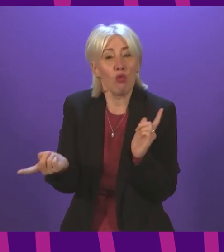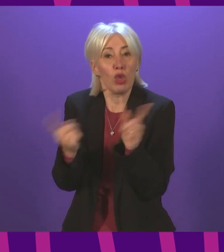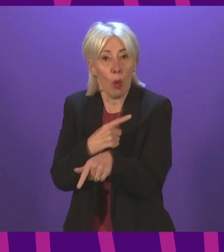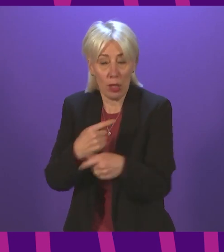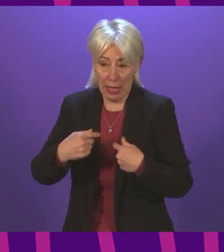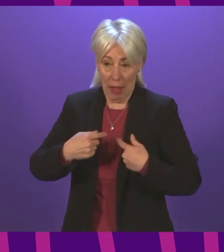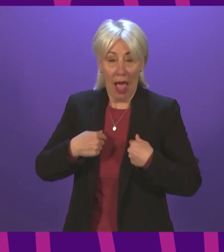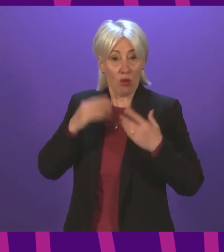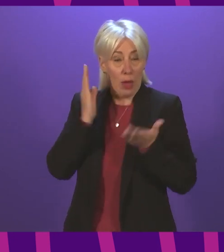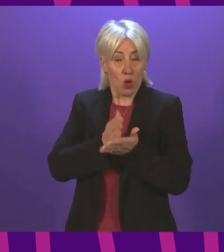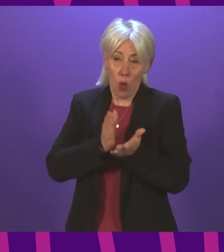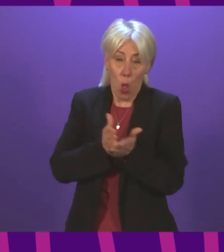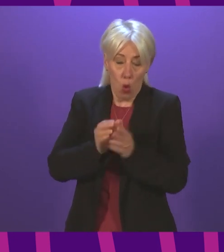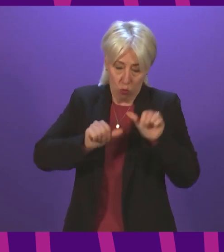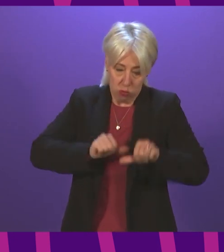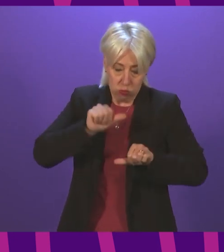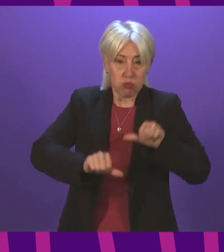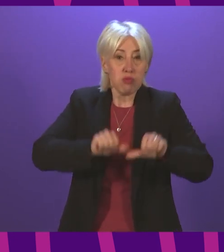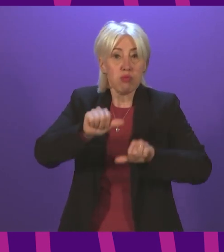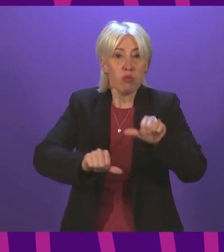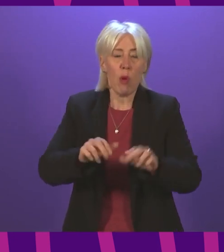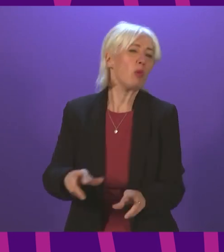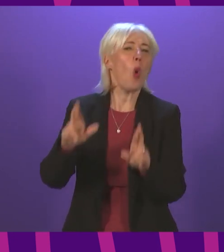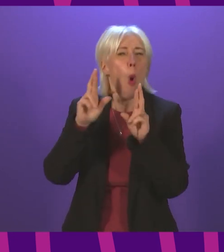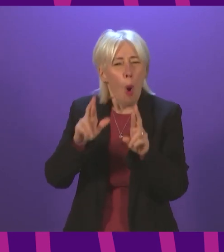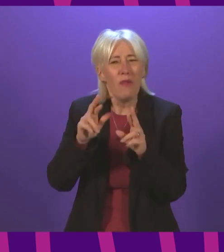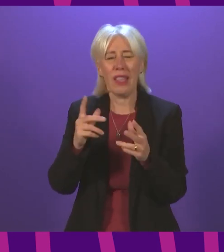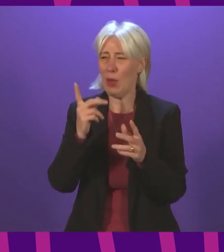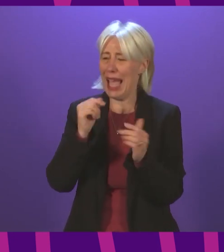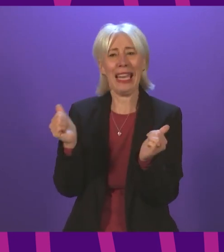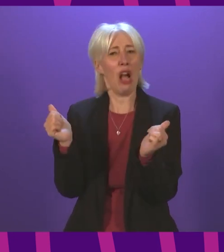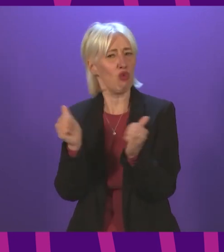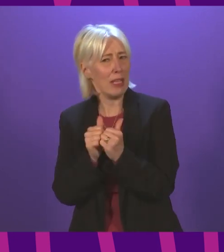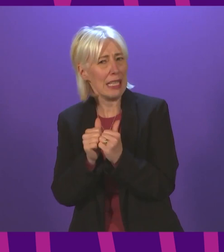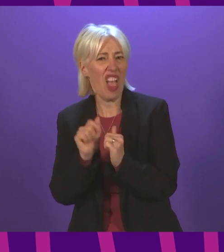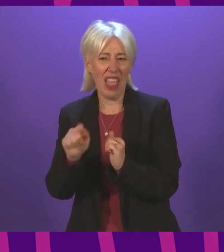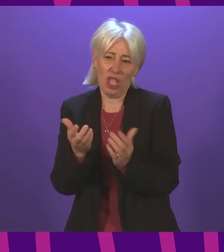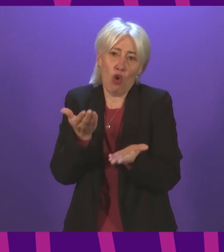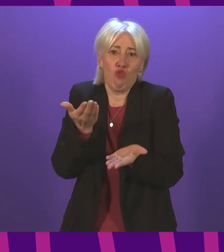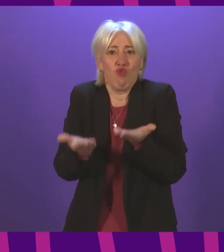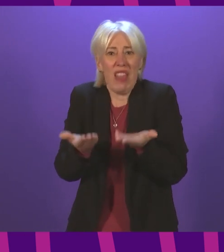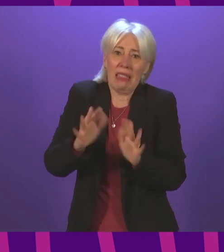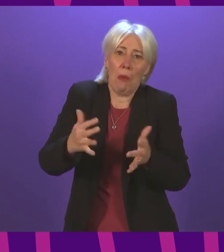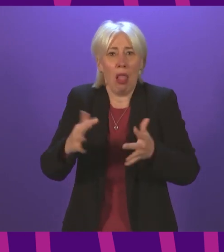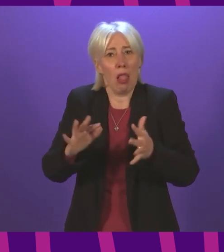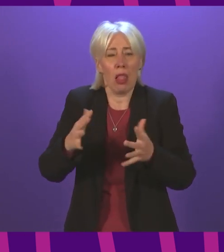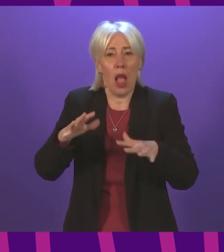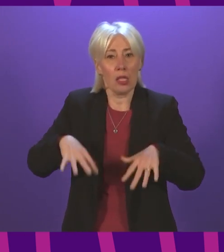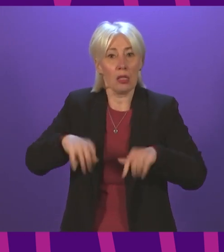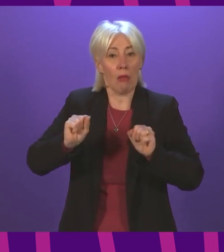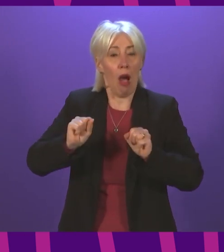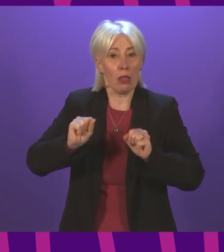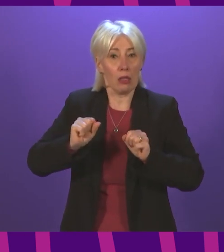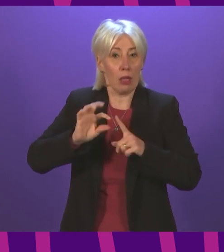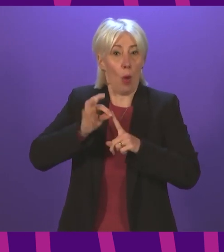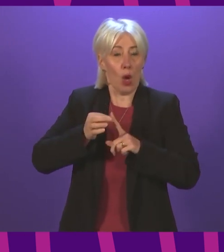sure we go through all the right processes as well to give. So I hope we can agree that that is a reasonable starting point. And then